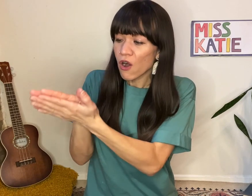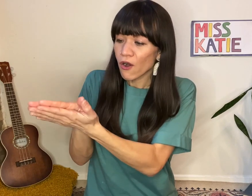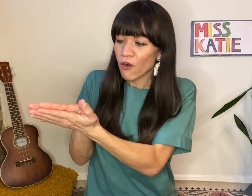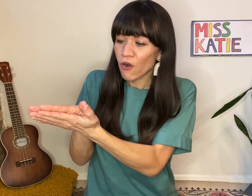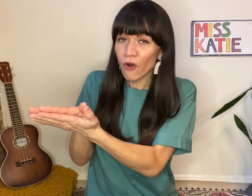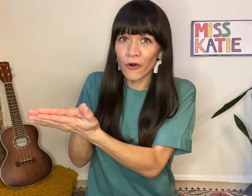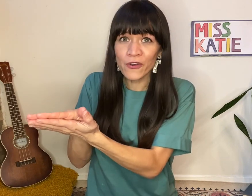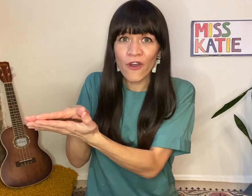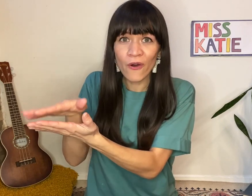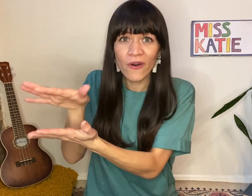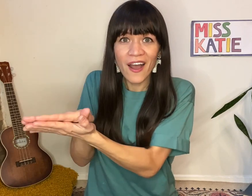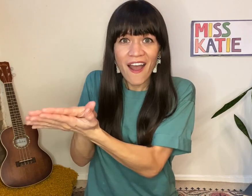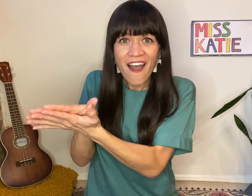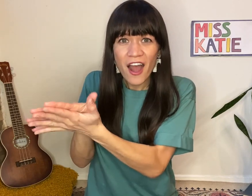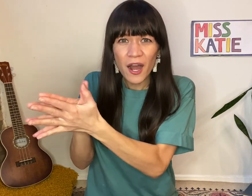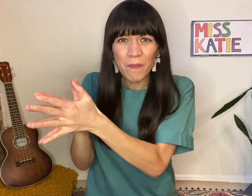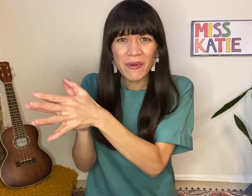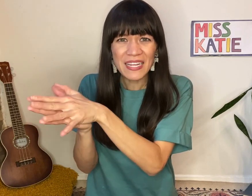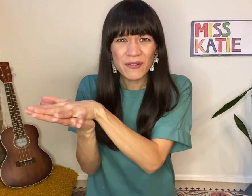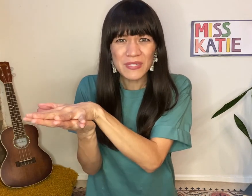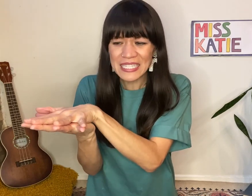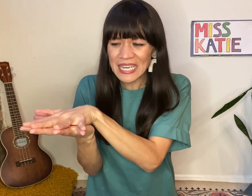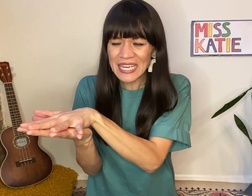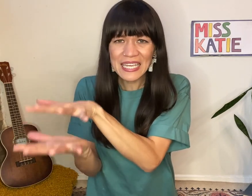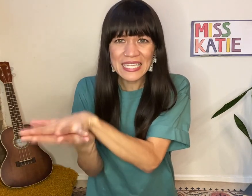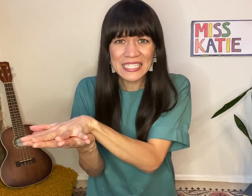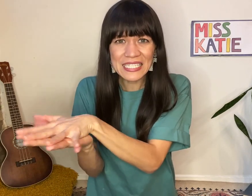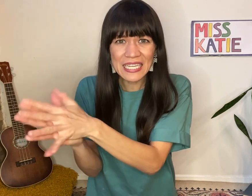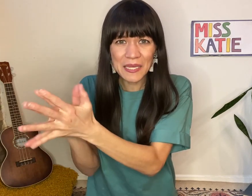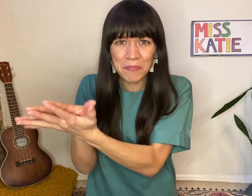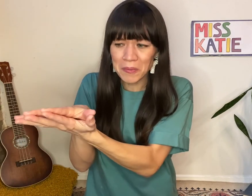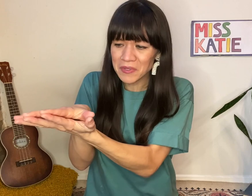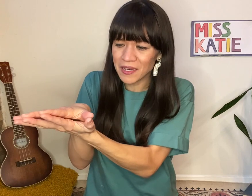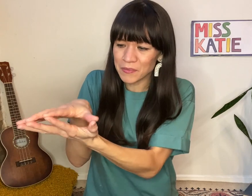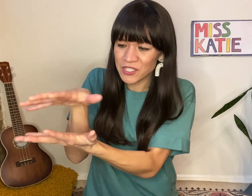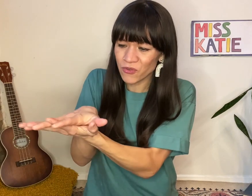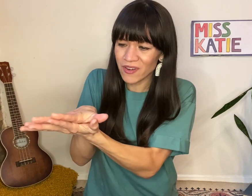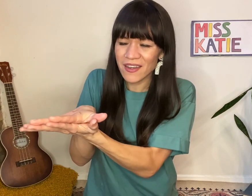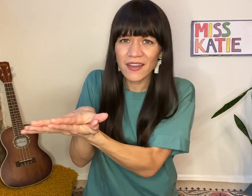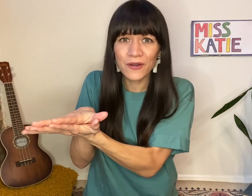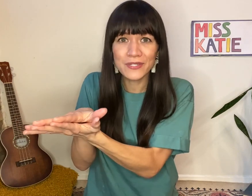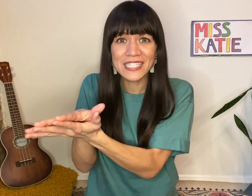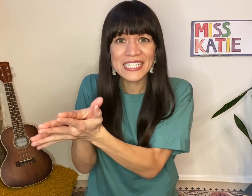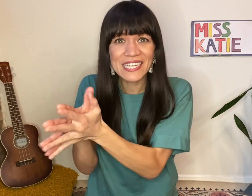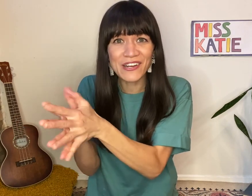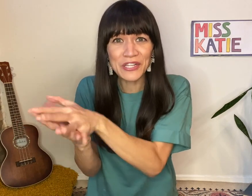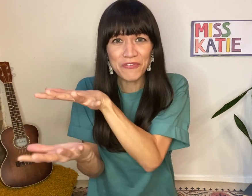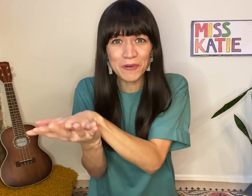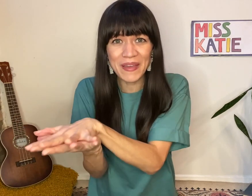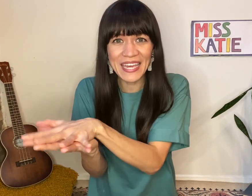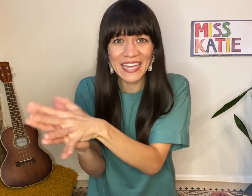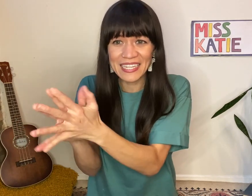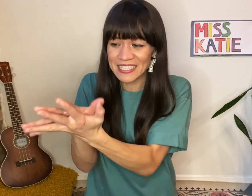Oh no! But it was Icky Sticky Bubble Gum, so now it's stuck all over my hands.